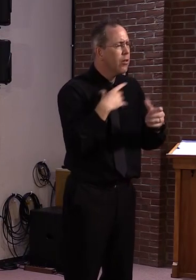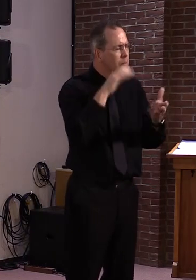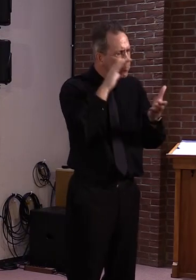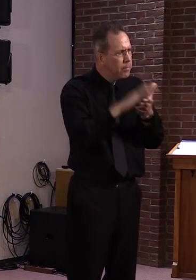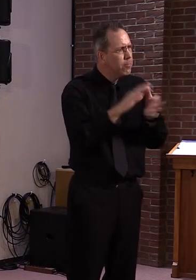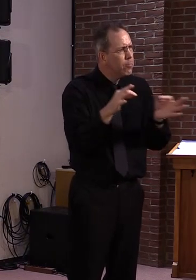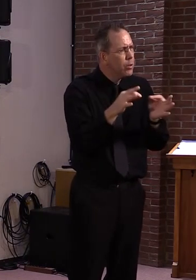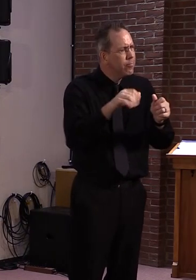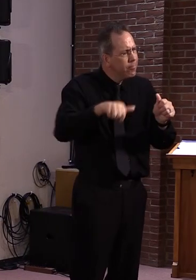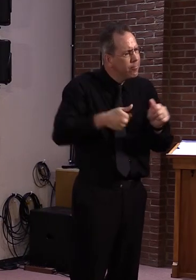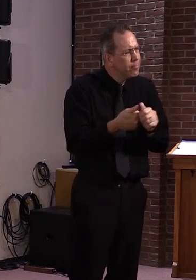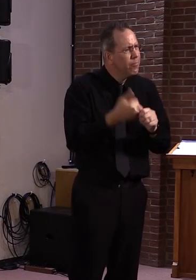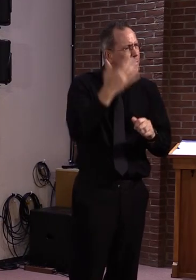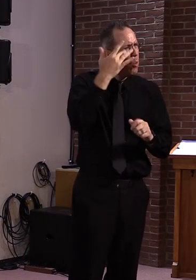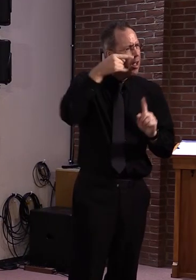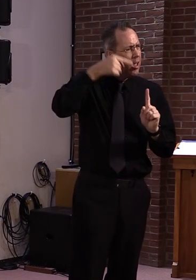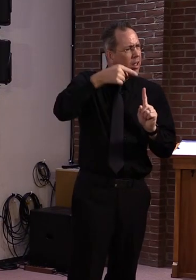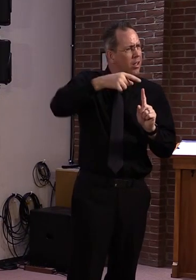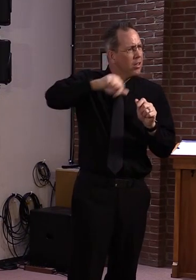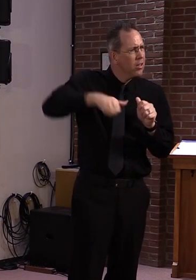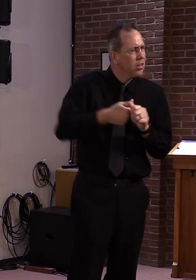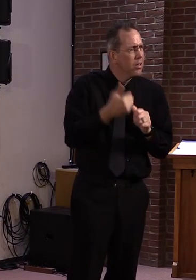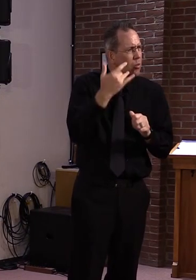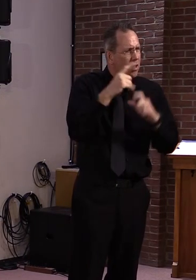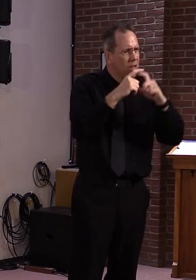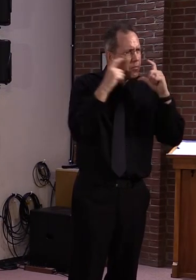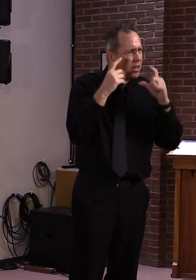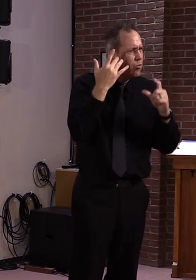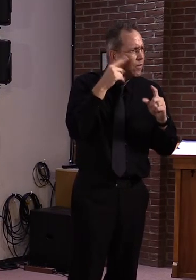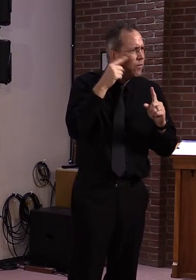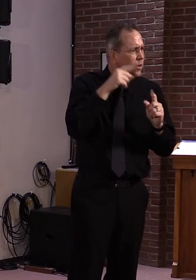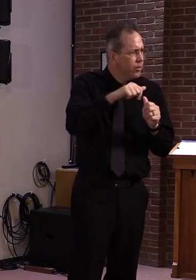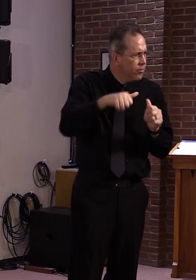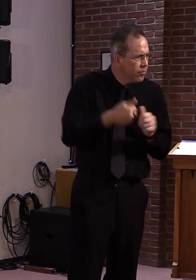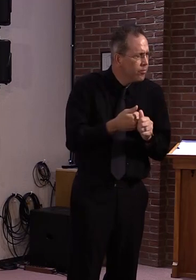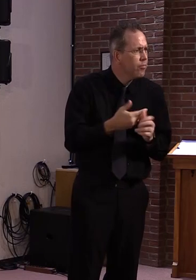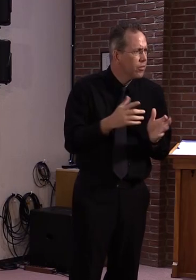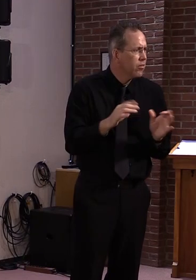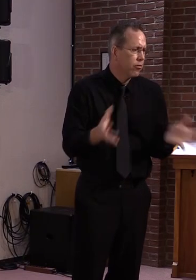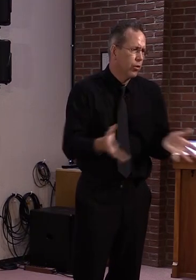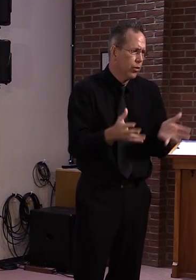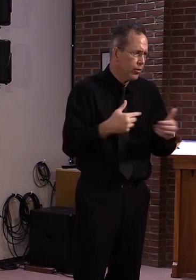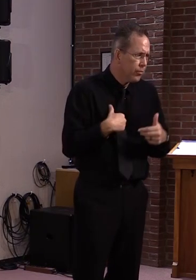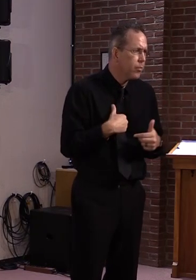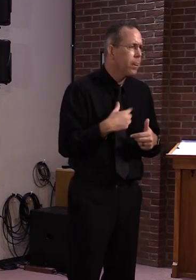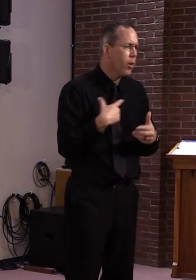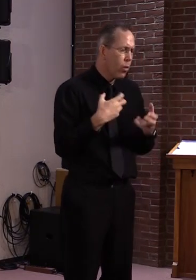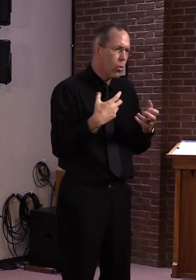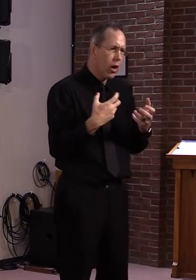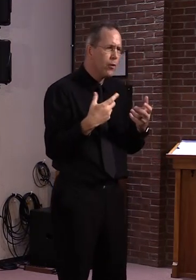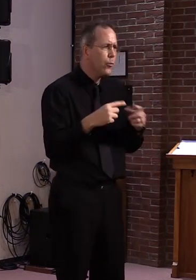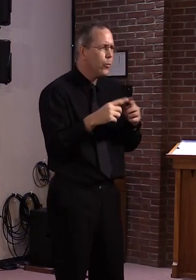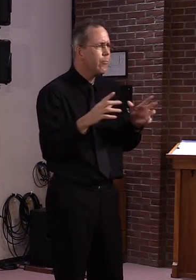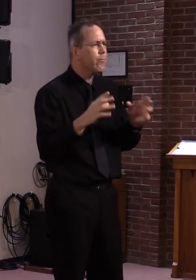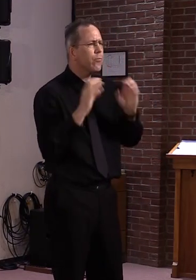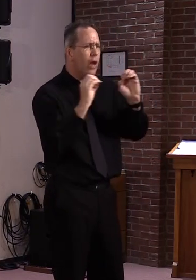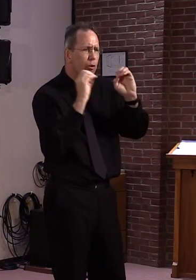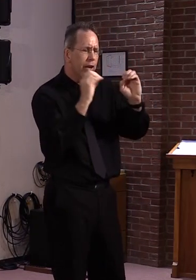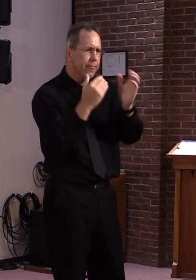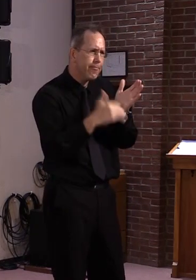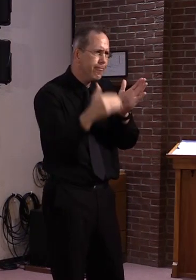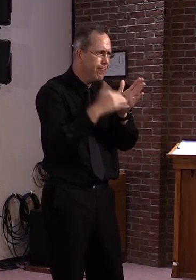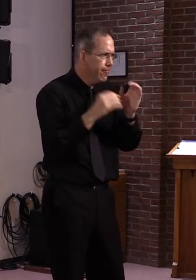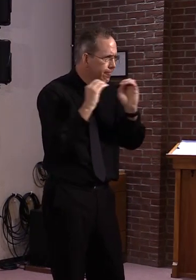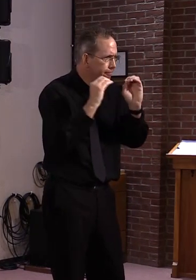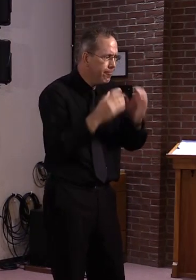is almost impossible. So we're taking this approach where we really want to socialize it with the individuals